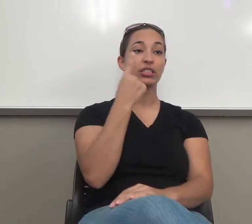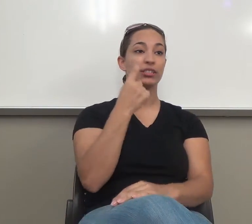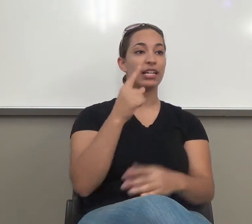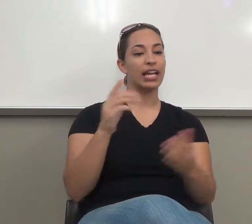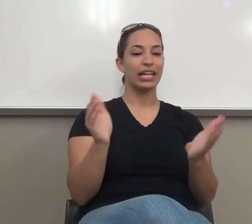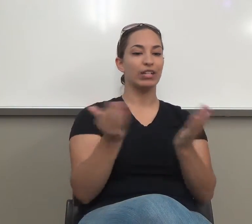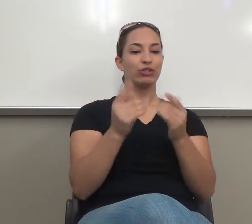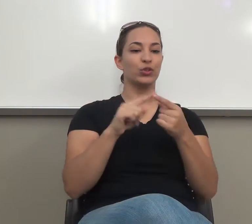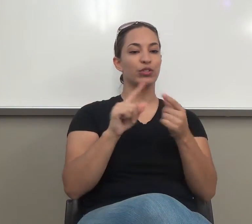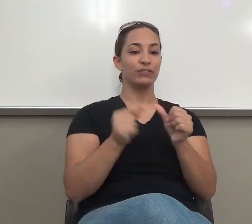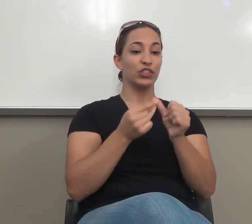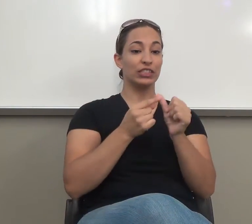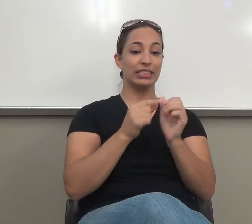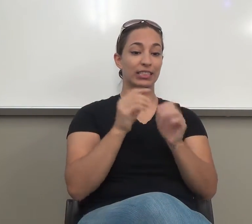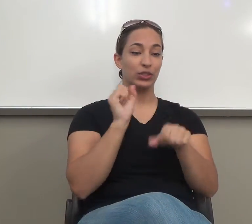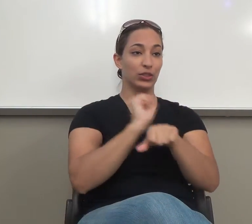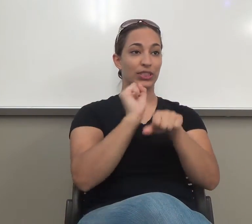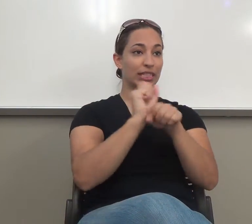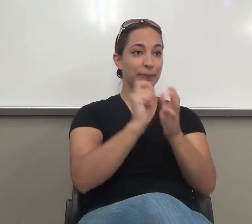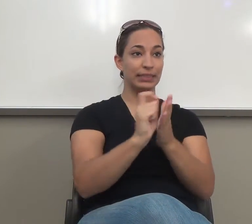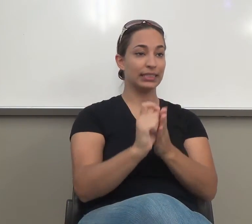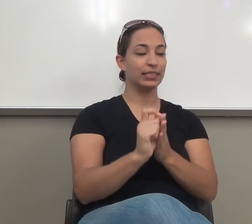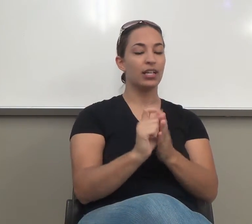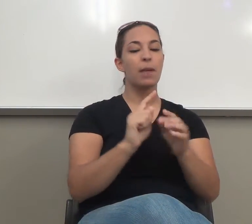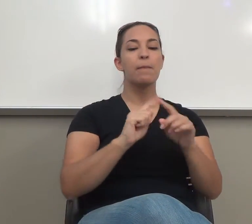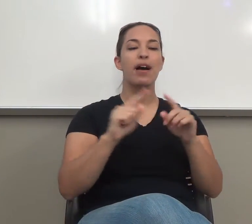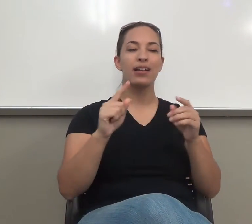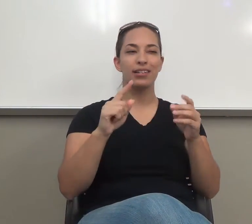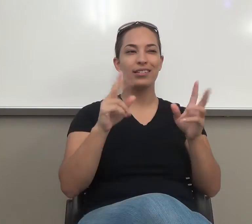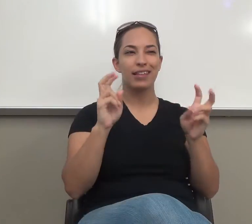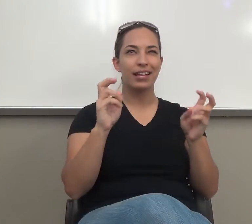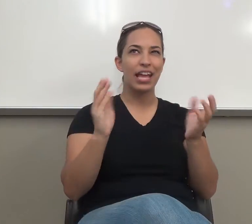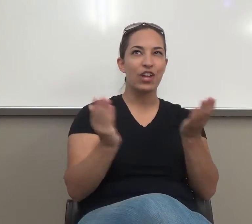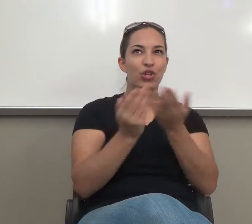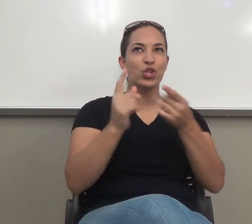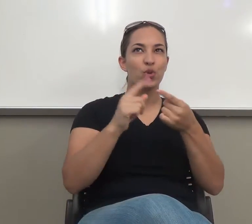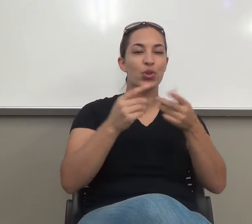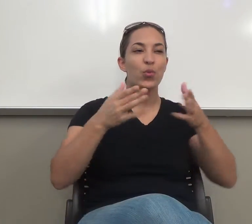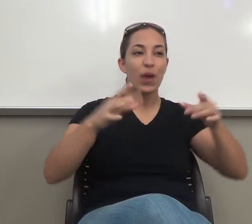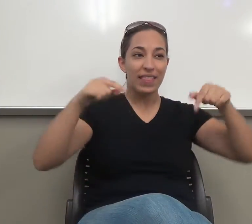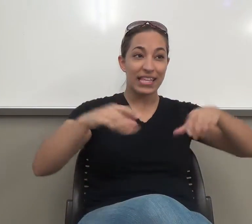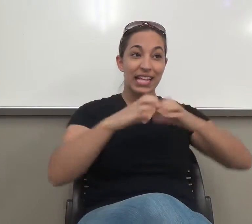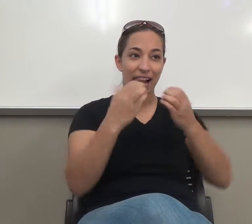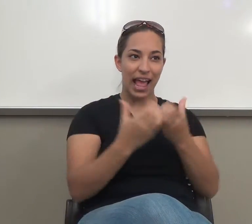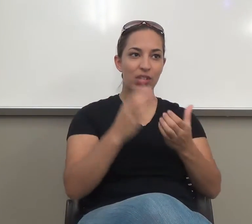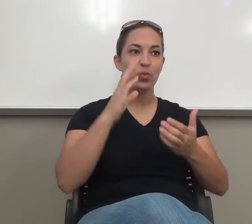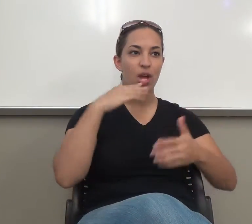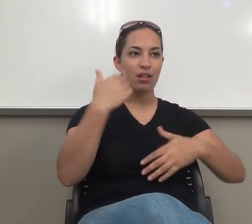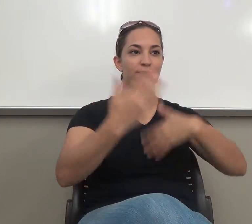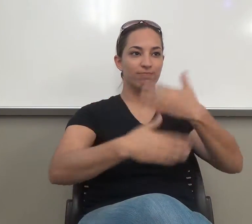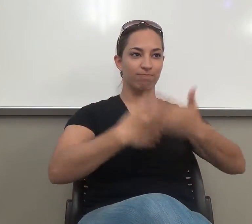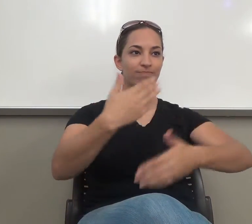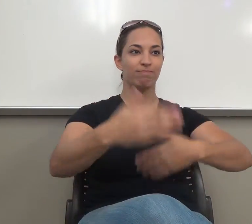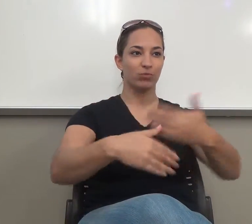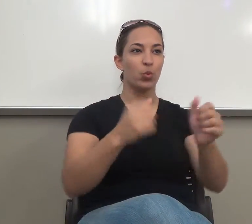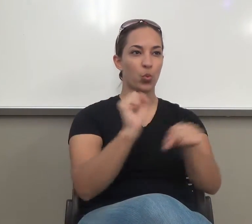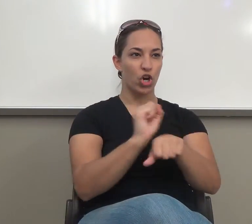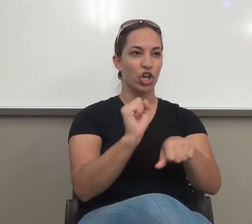writing assignment. It's an introduction to the way this class is going to work. When you turn this paper in, like I said, I'm going to set it up to